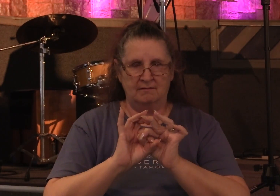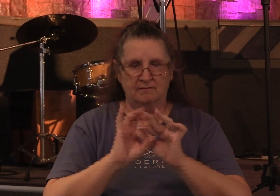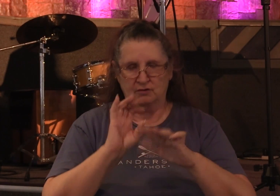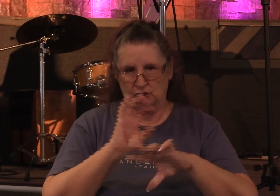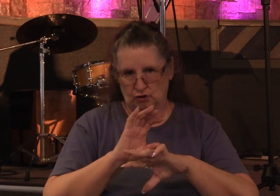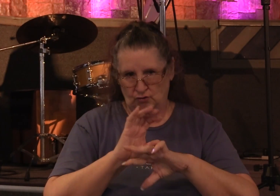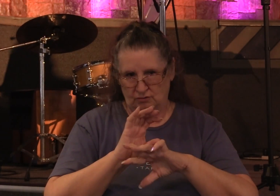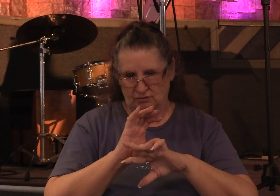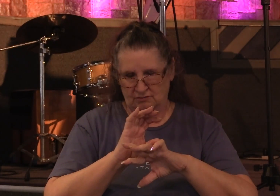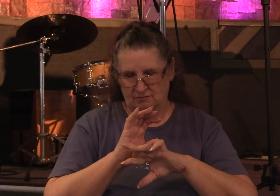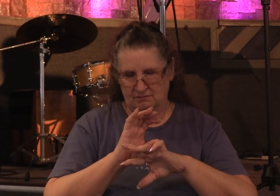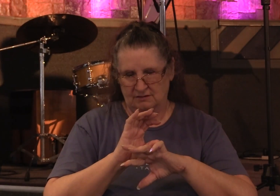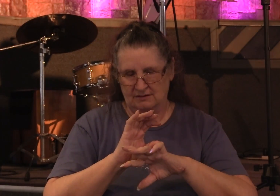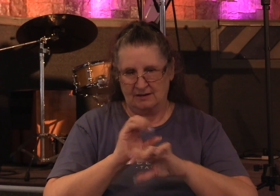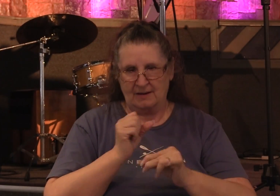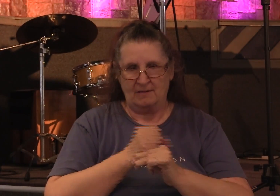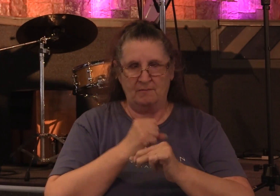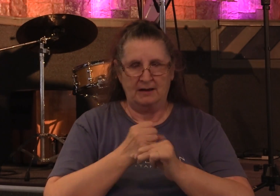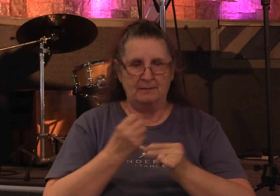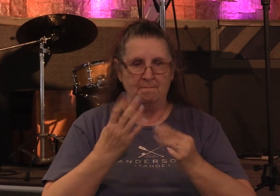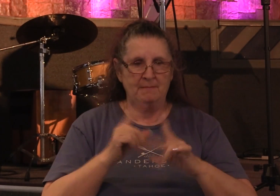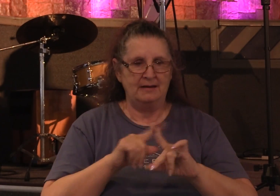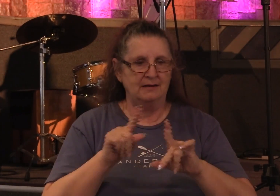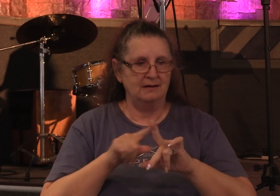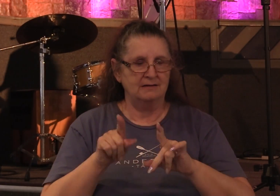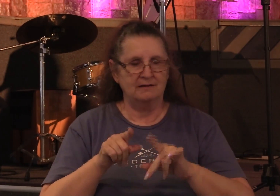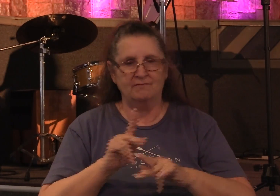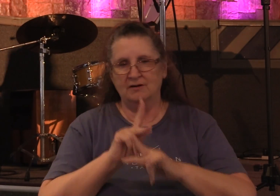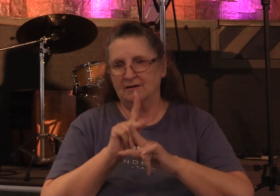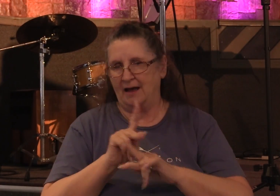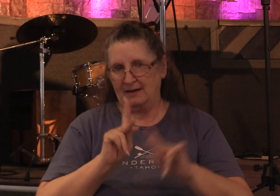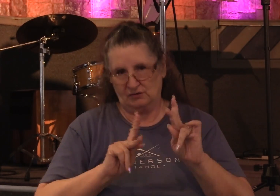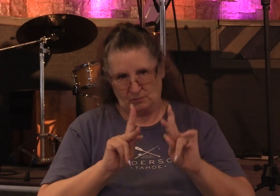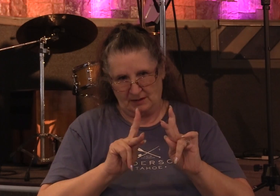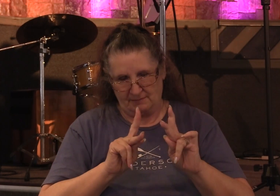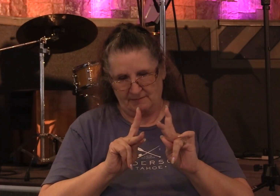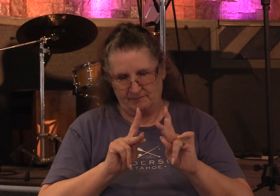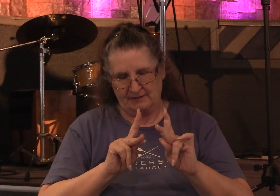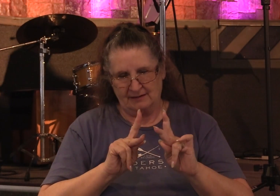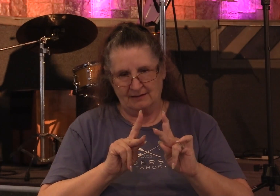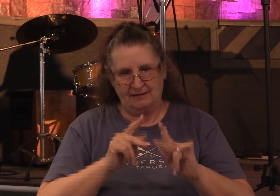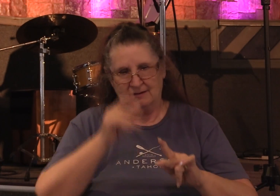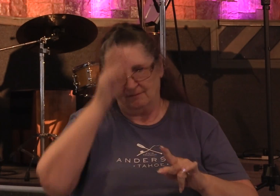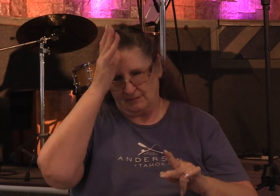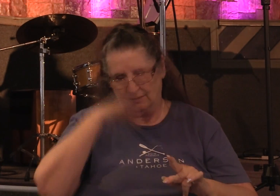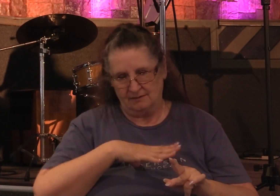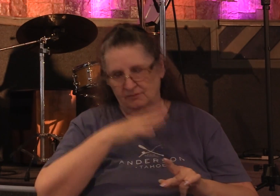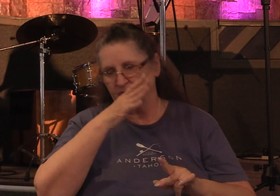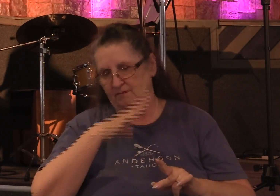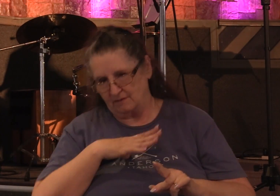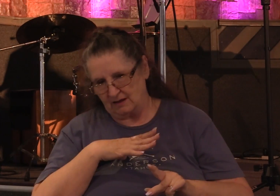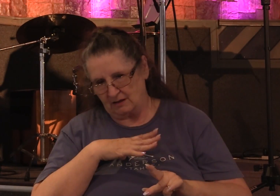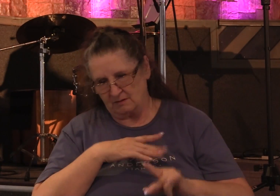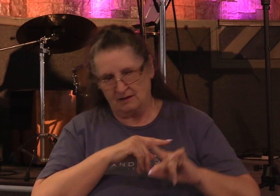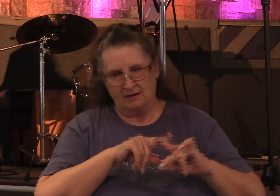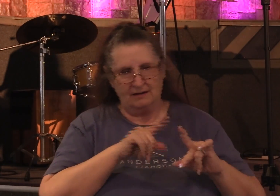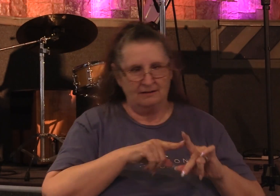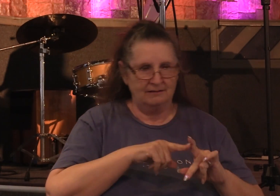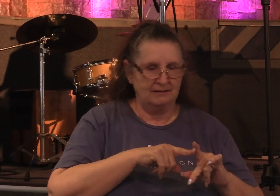The church is made up of many different types of people. We're males, females, females, all different shapes, sizes,